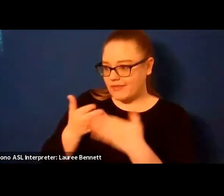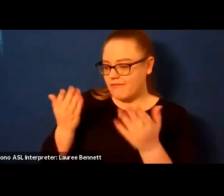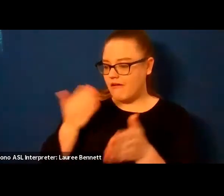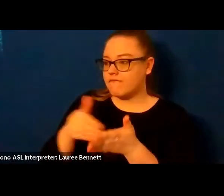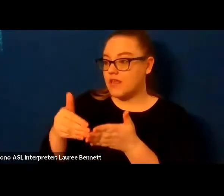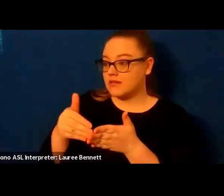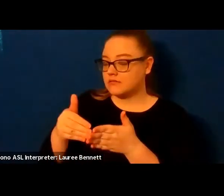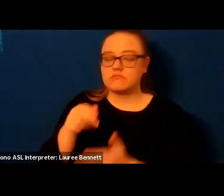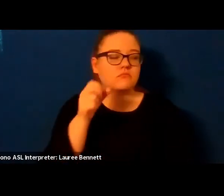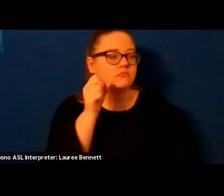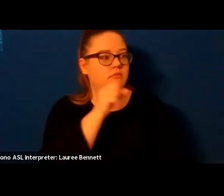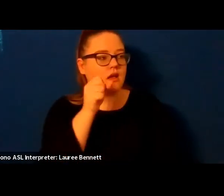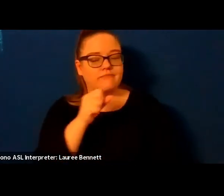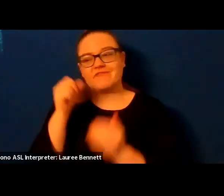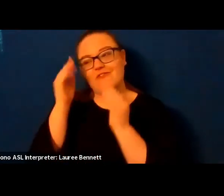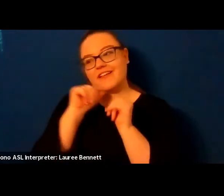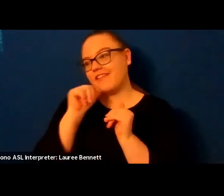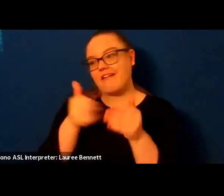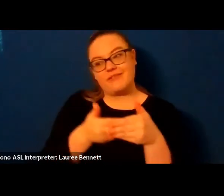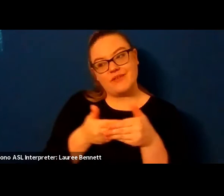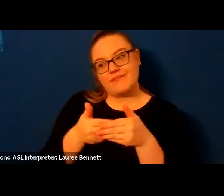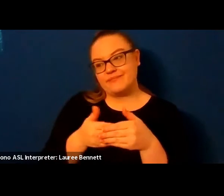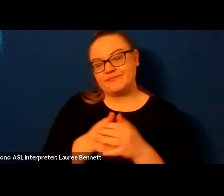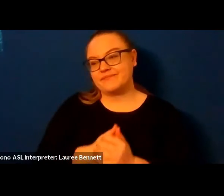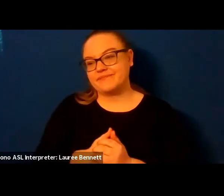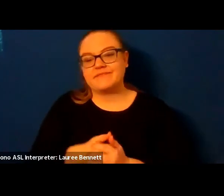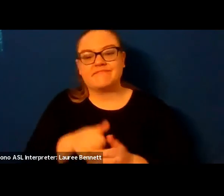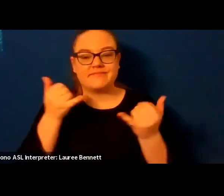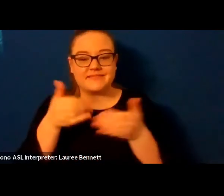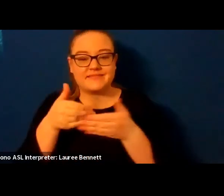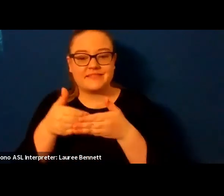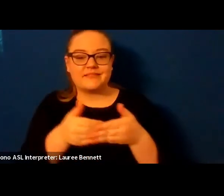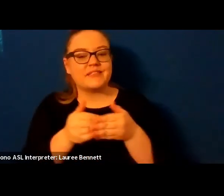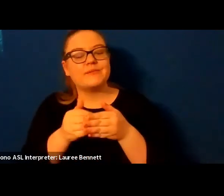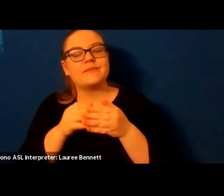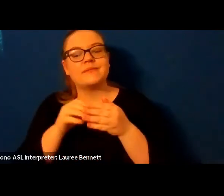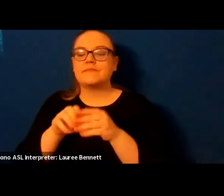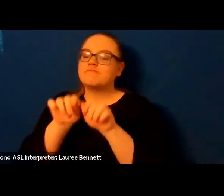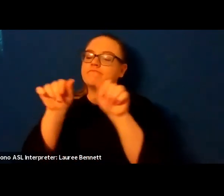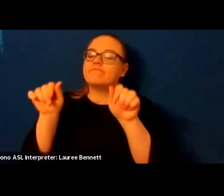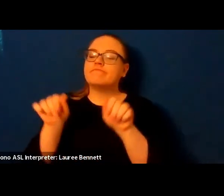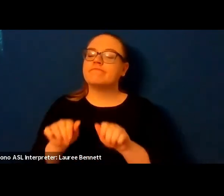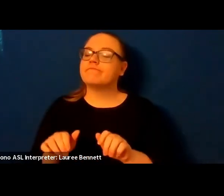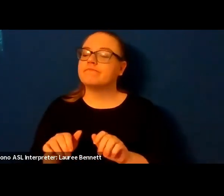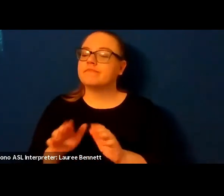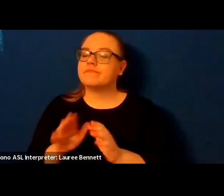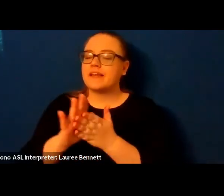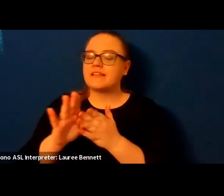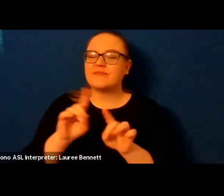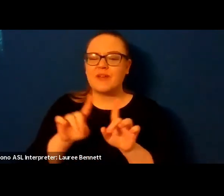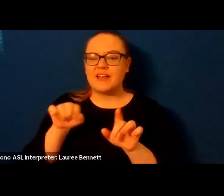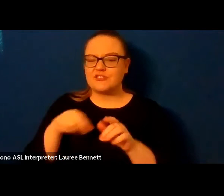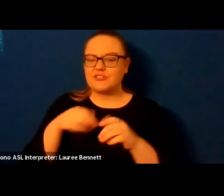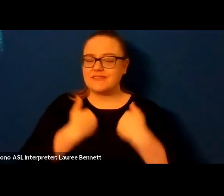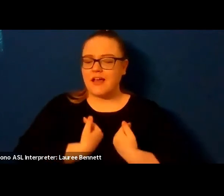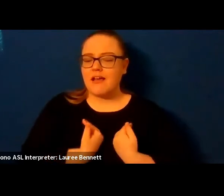is all hill and pearl curve and pedal when she's tired she crawls away from you holds up her